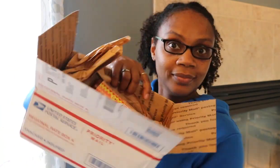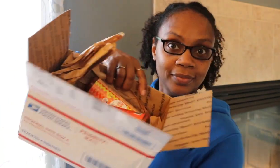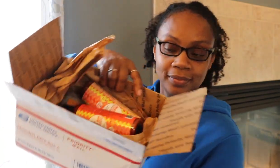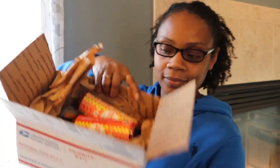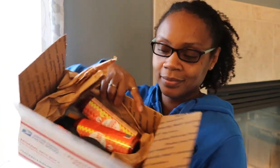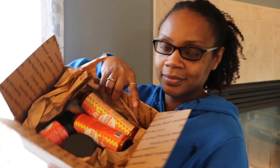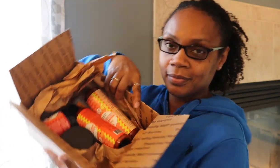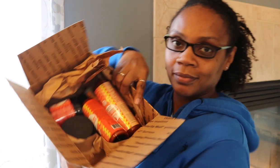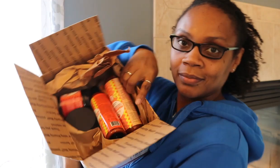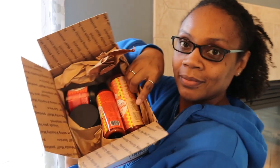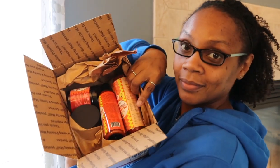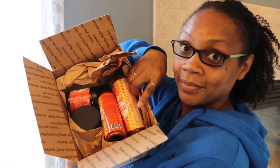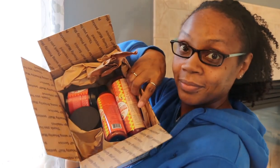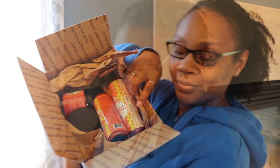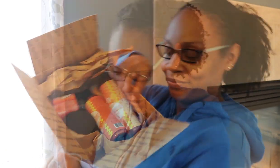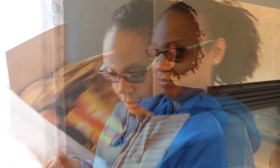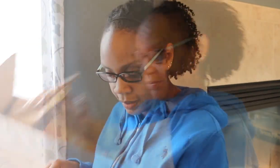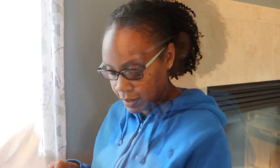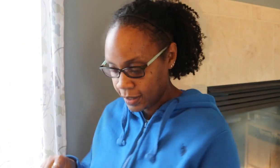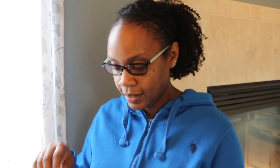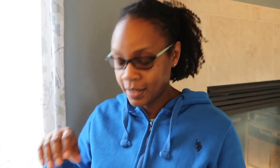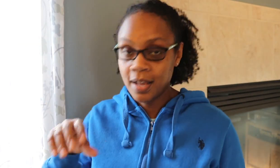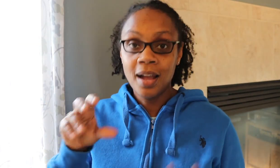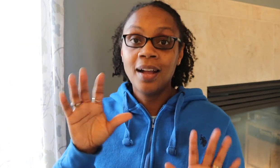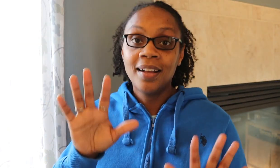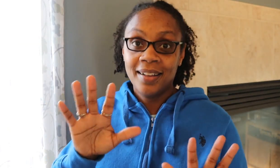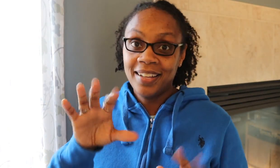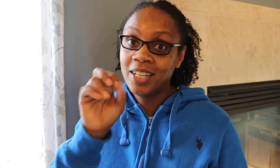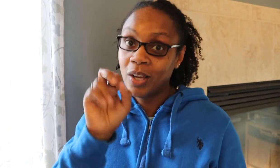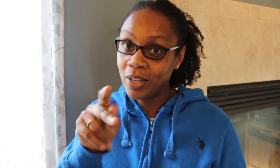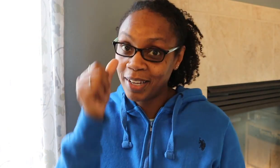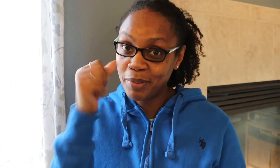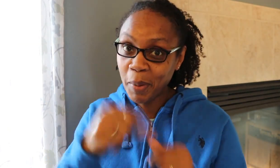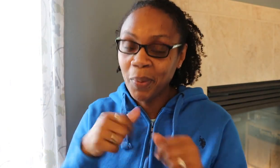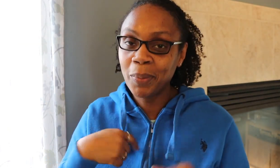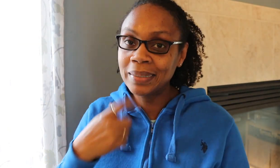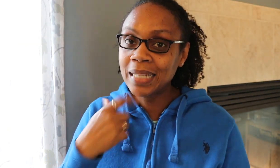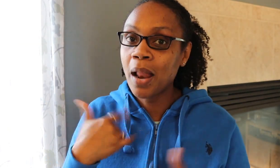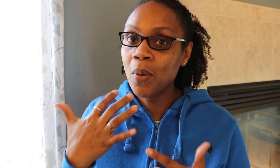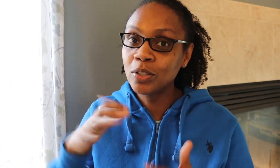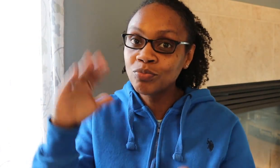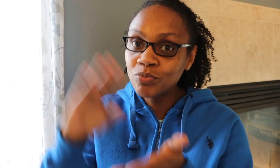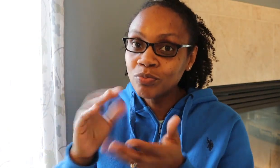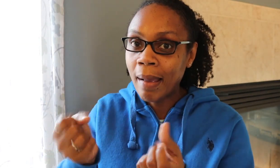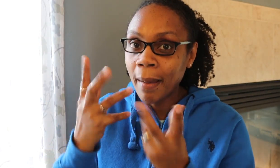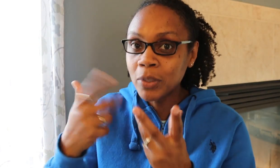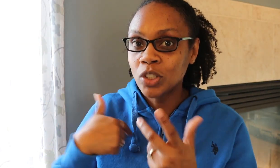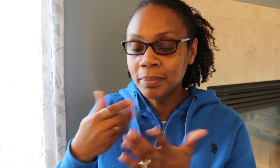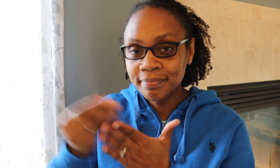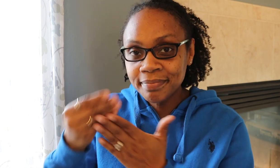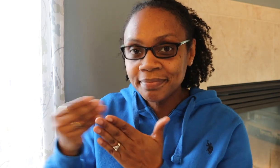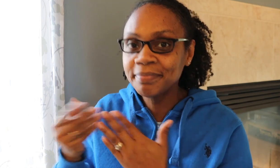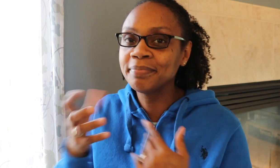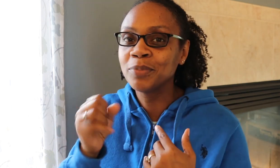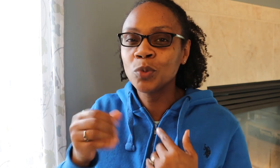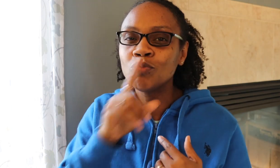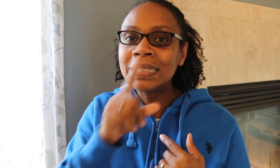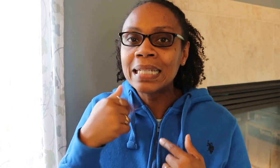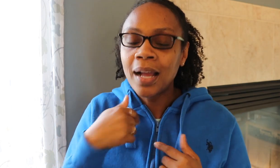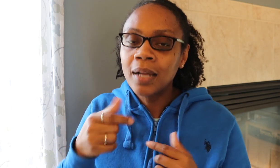Alrighty, this is what my box is looking like. Okay, so like I said, I really wanted to decrease how much spending I